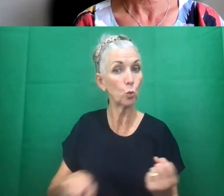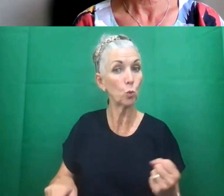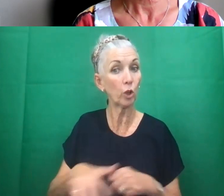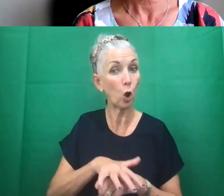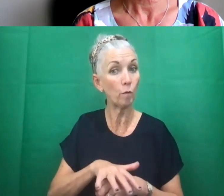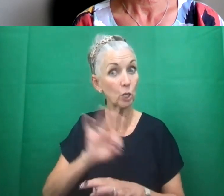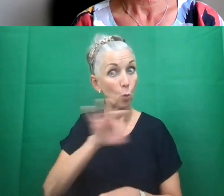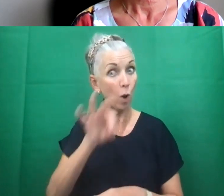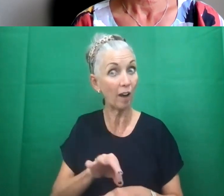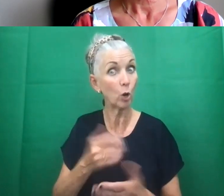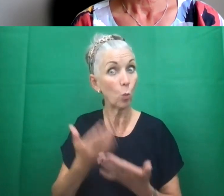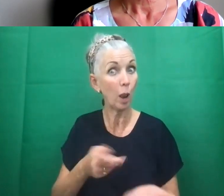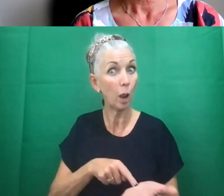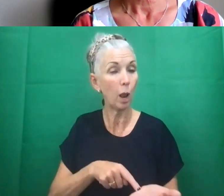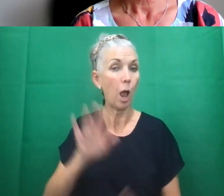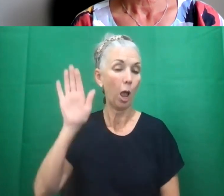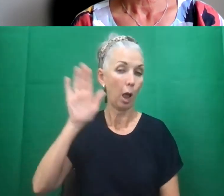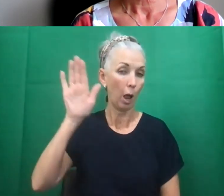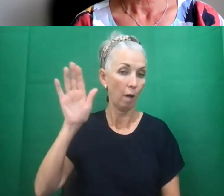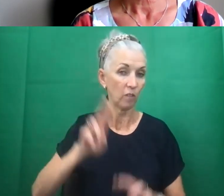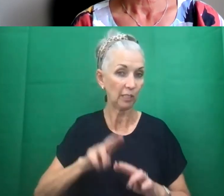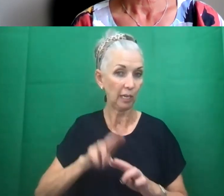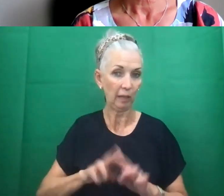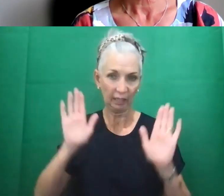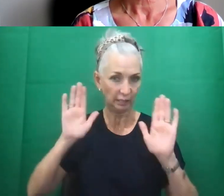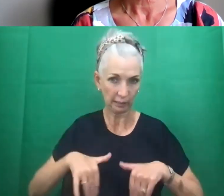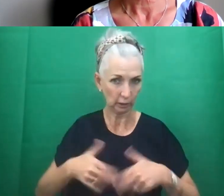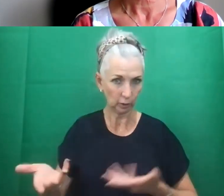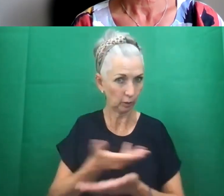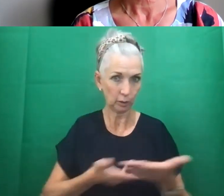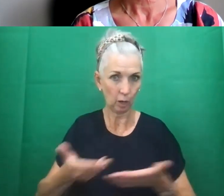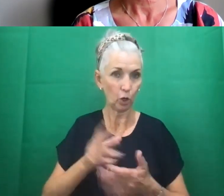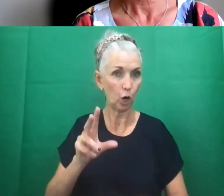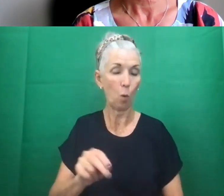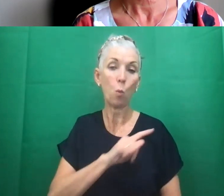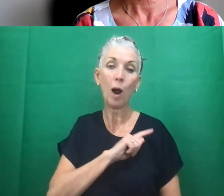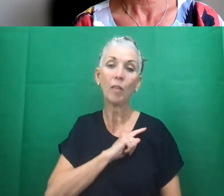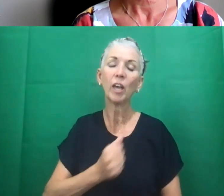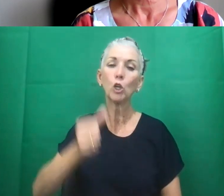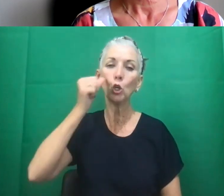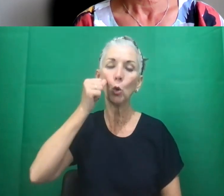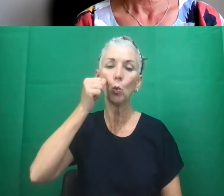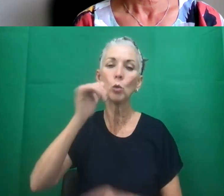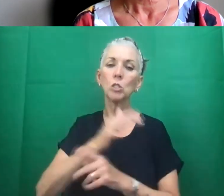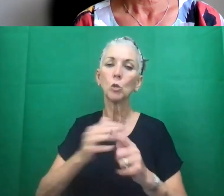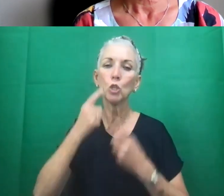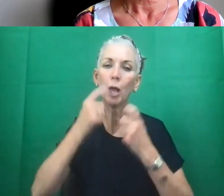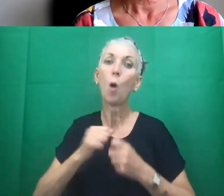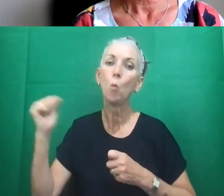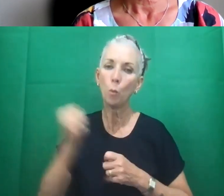well, they didn't consult. They did it because they knew social care would be under pressure. And so, of course, social care